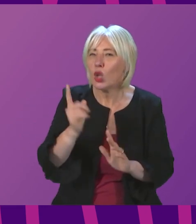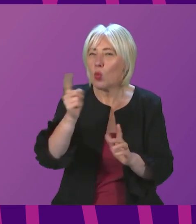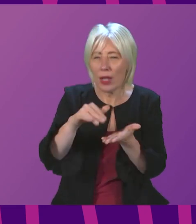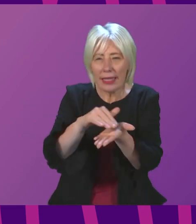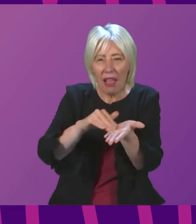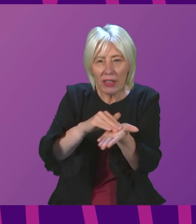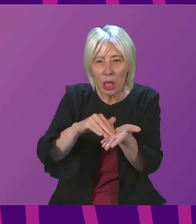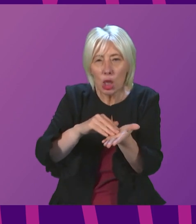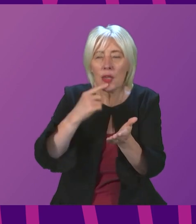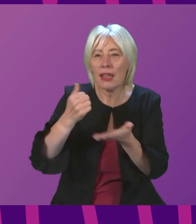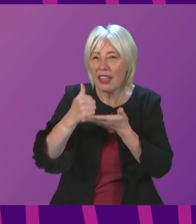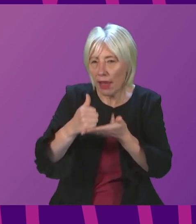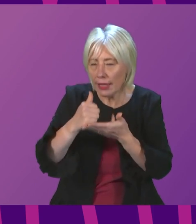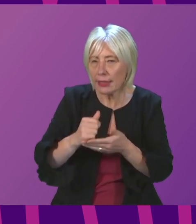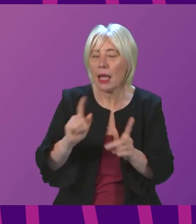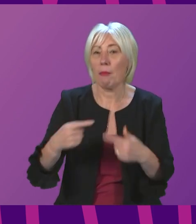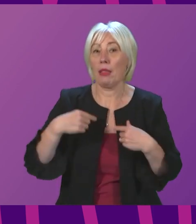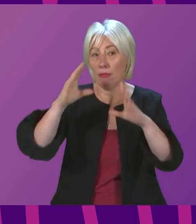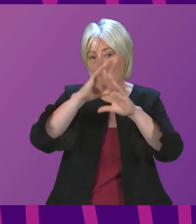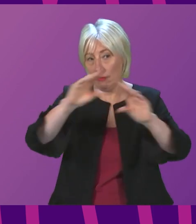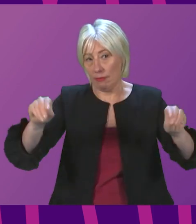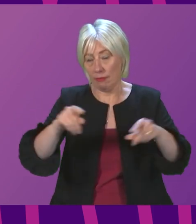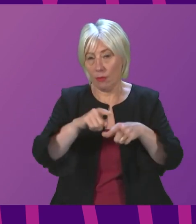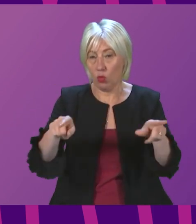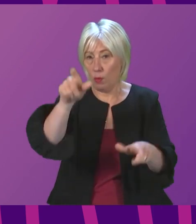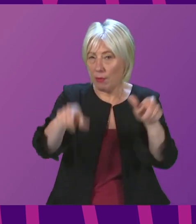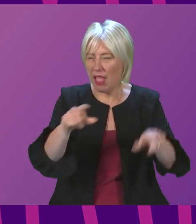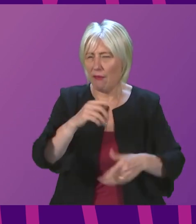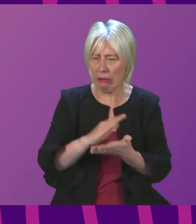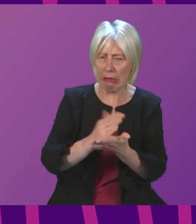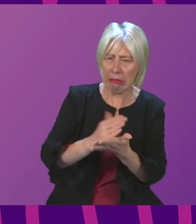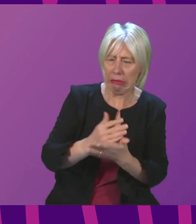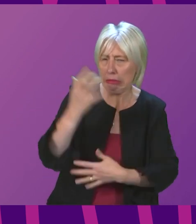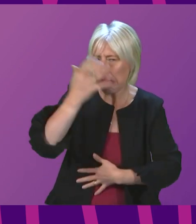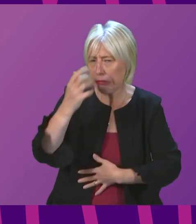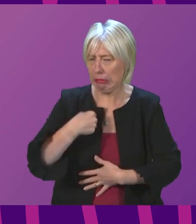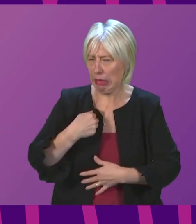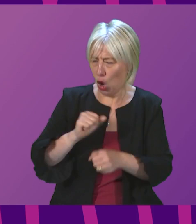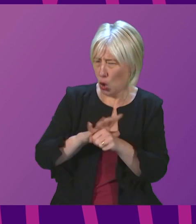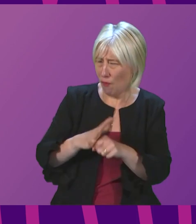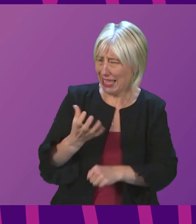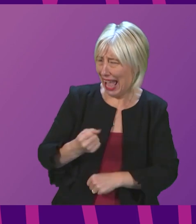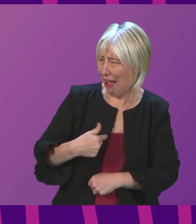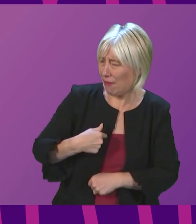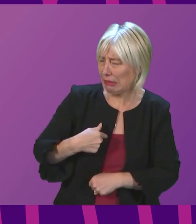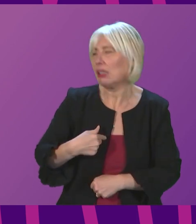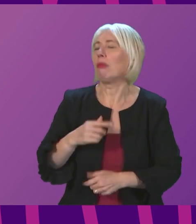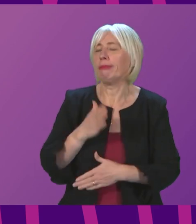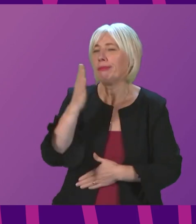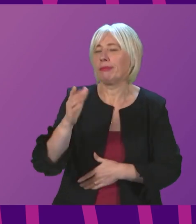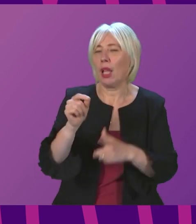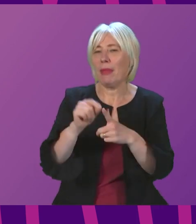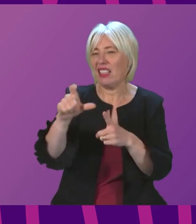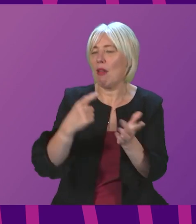advice that has been in place. My advice to people, if you have worries about perhaps having Covid, to make sure you get a PCR test